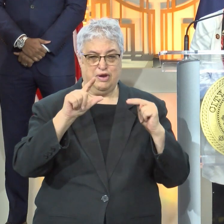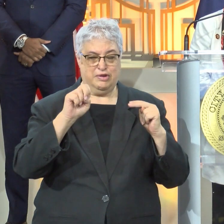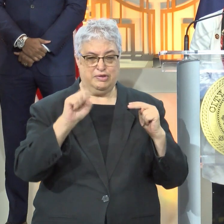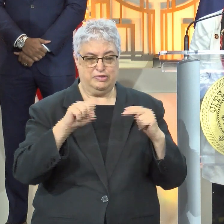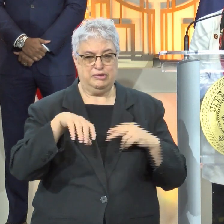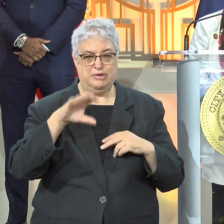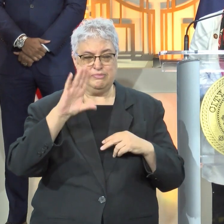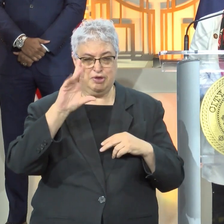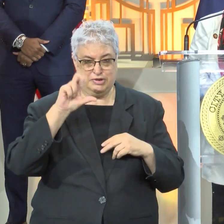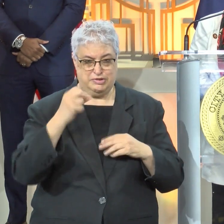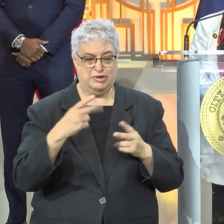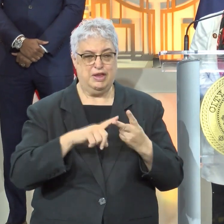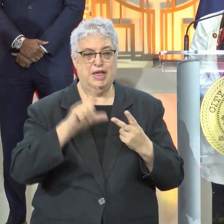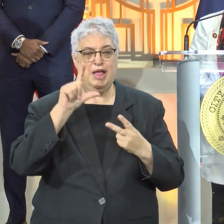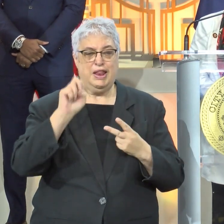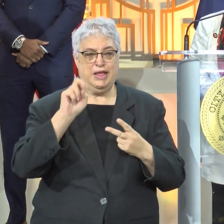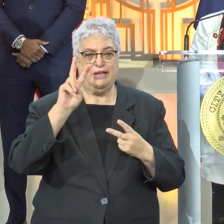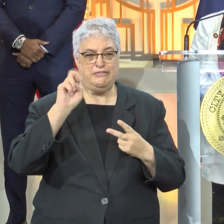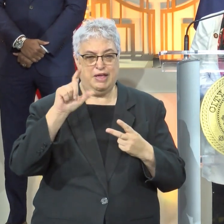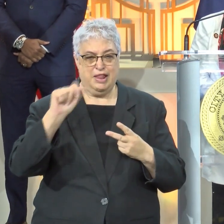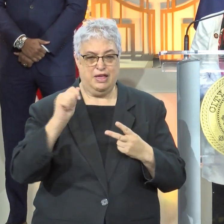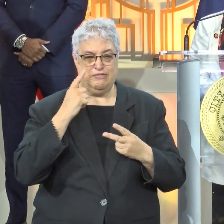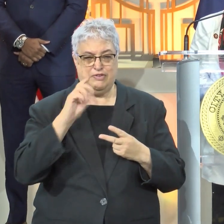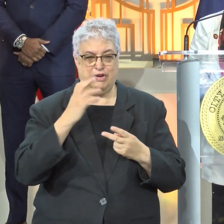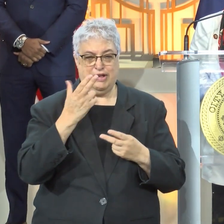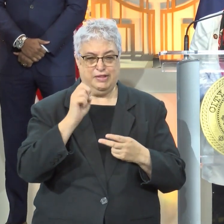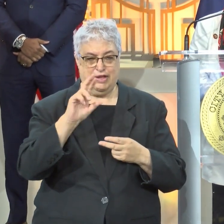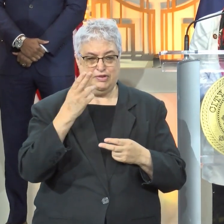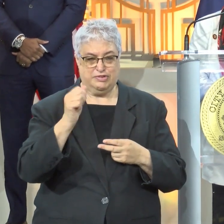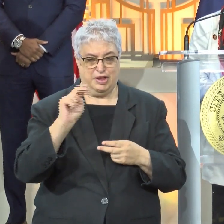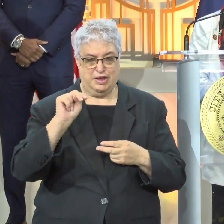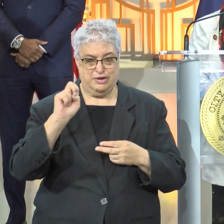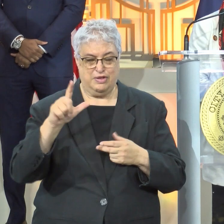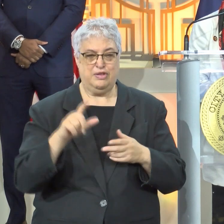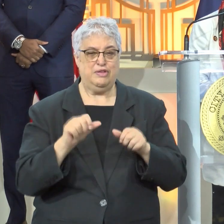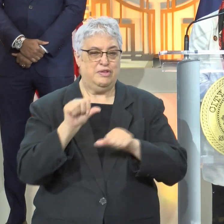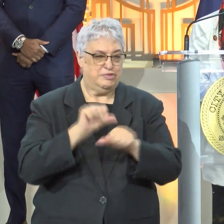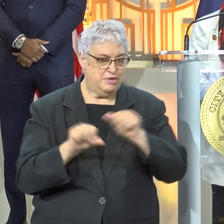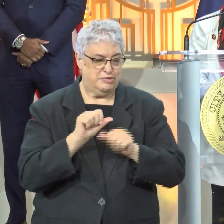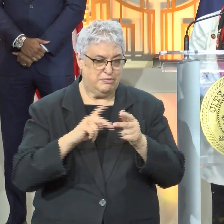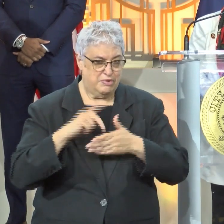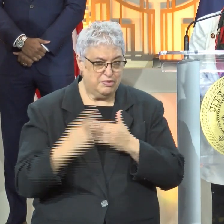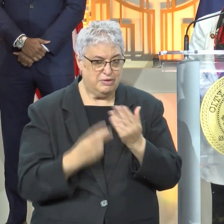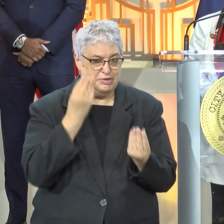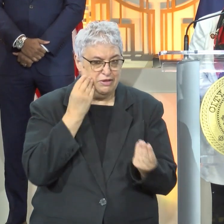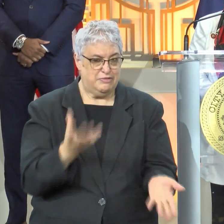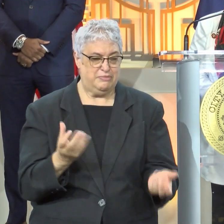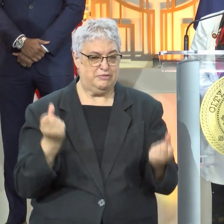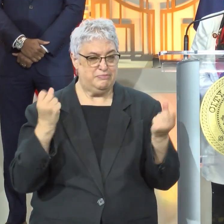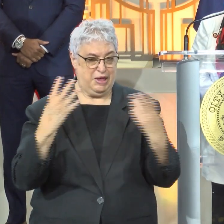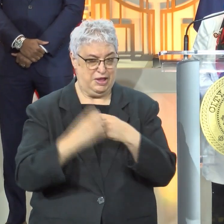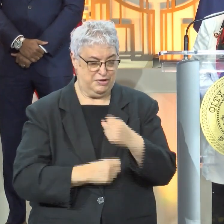Lee Vela, who I think has been at the cutting edge of social programs and information for many